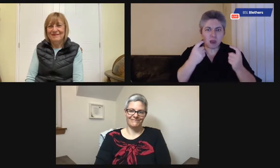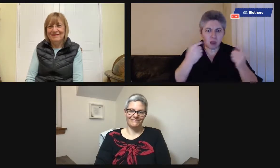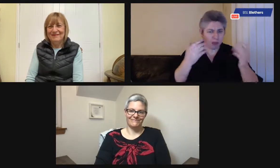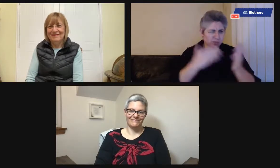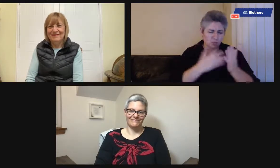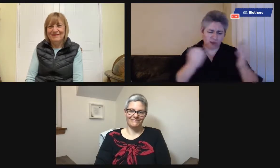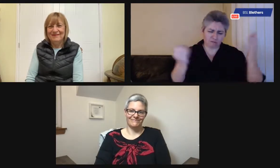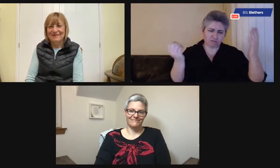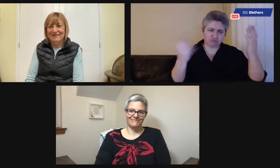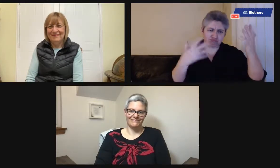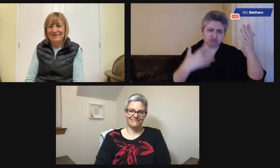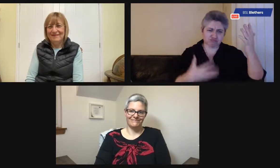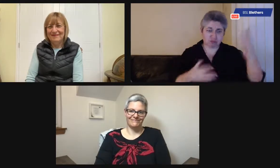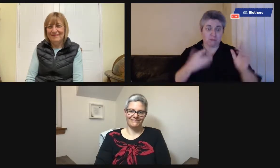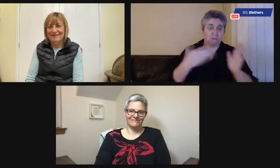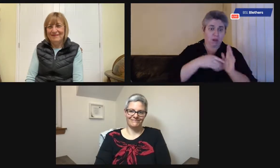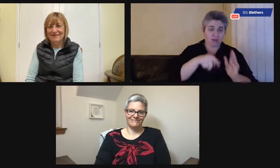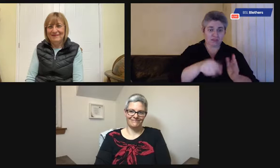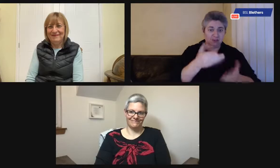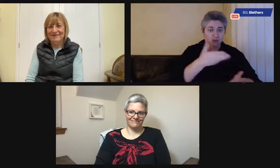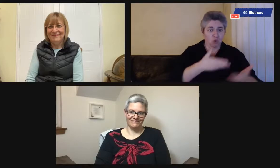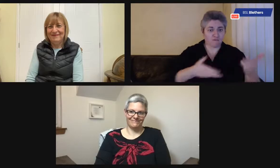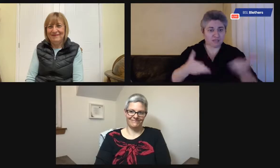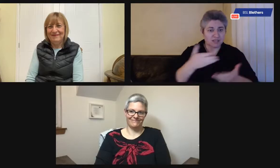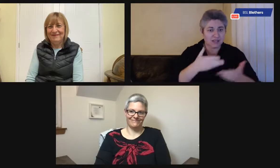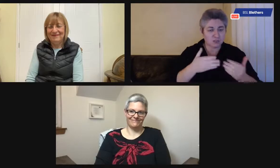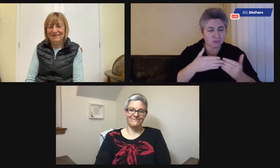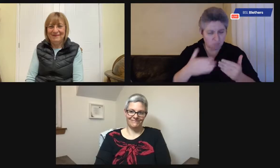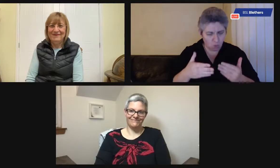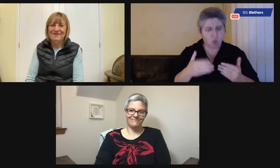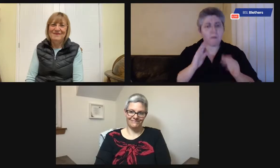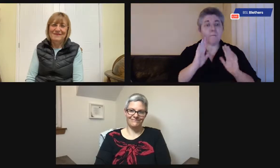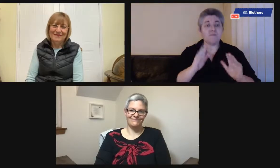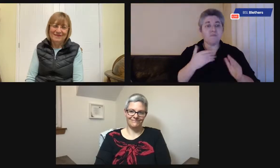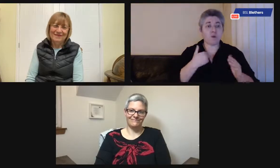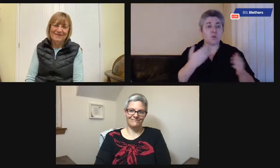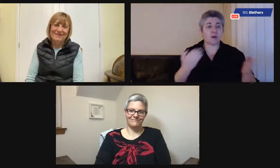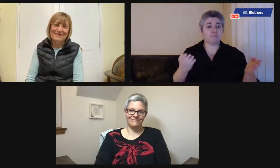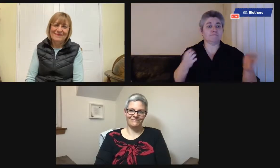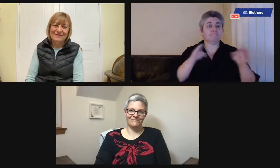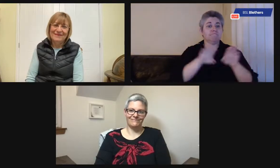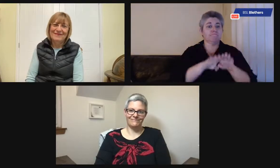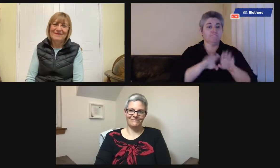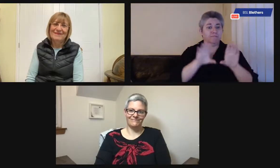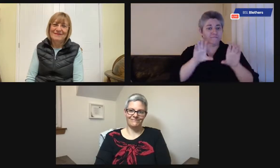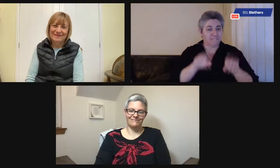our website. Have a look at that. There's a lot of information there. There's also this discussion.